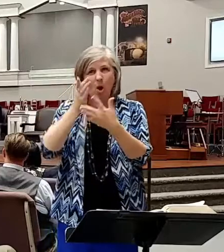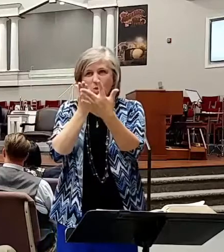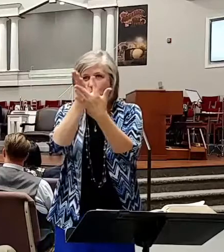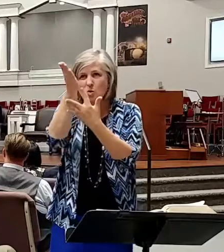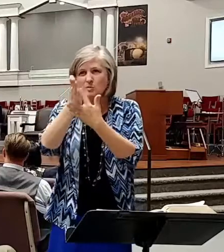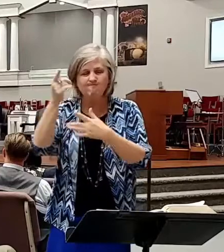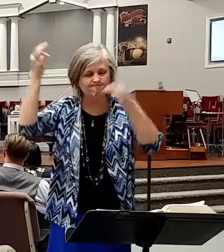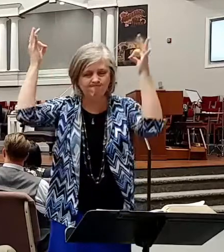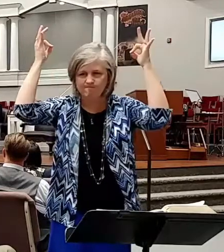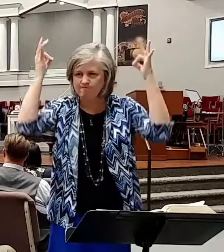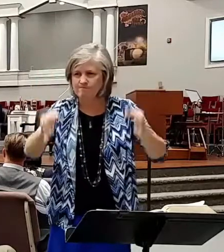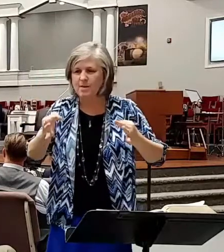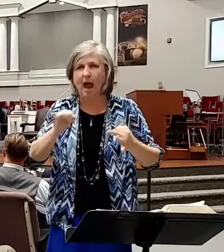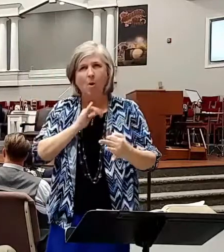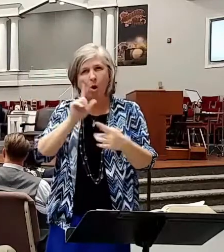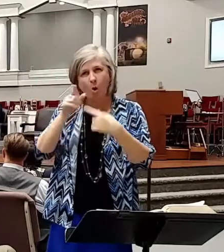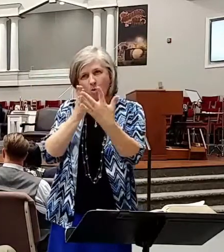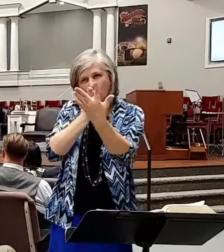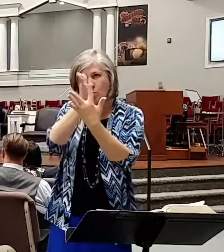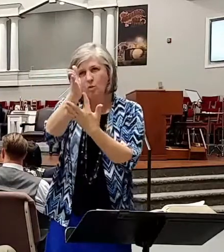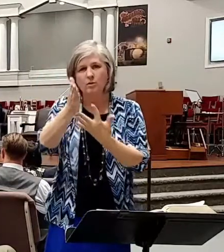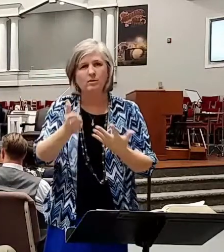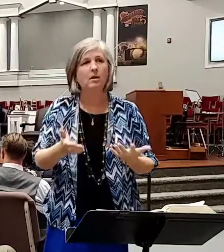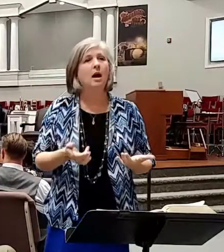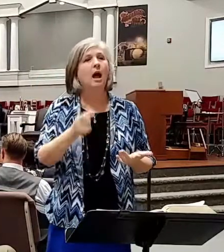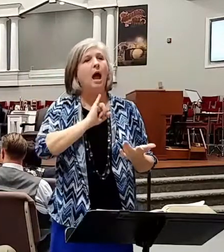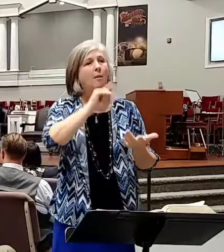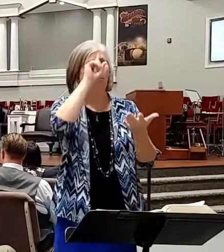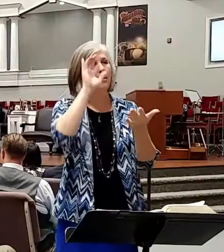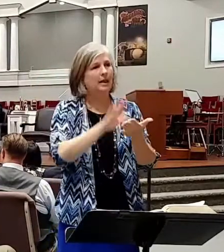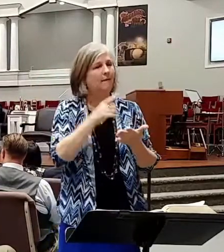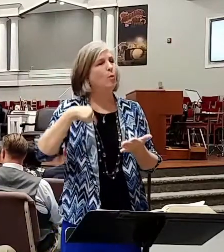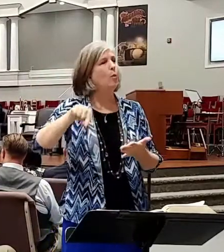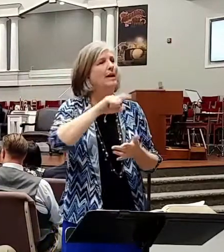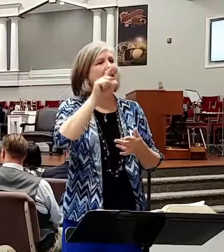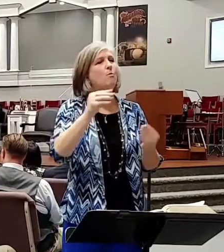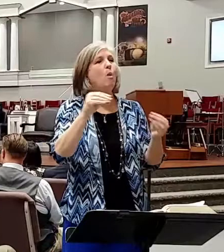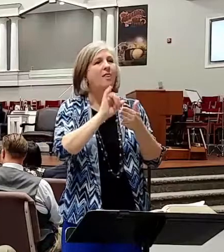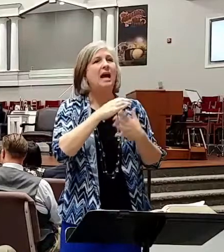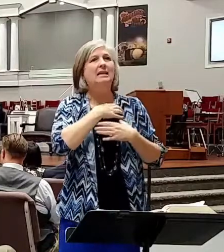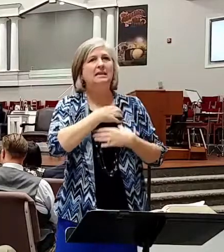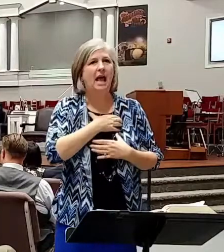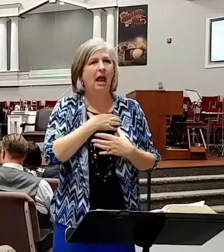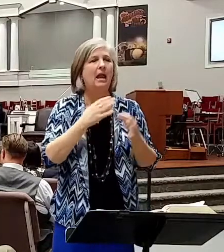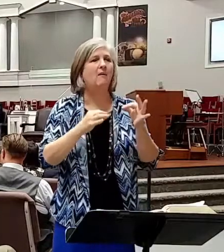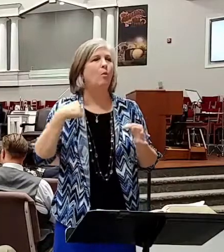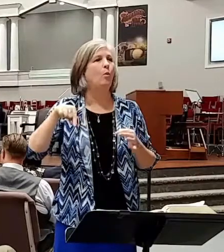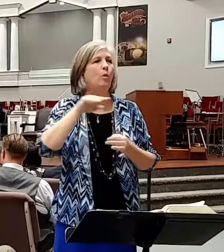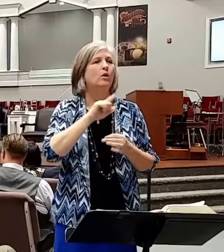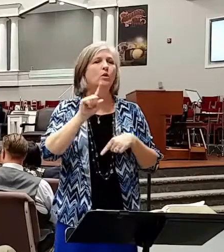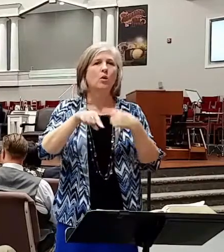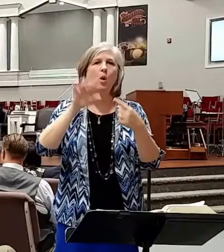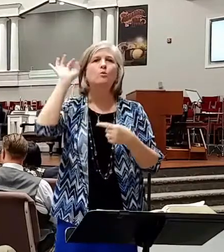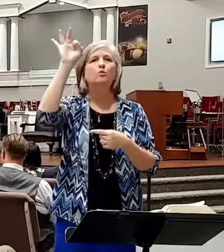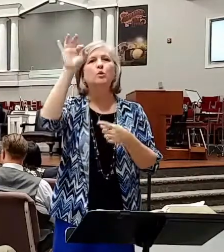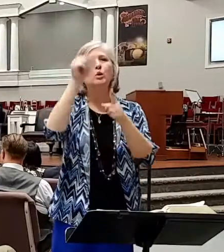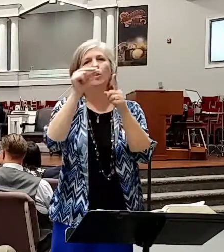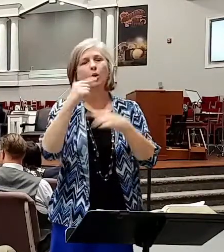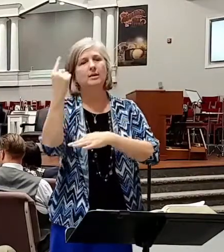mind that we're going to do it. I believe we need more of that if we are to preach the word in our day. We need more